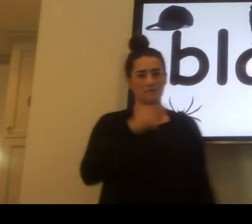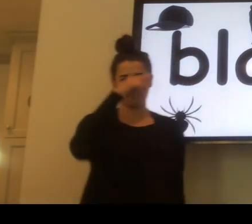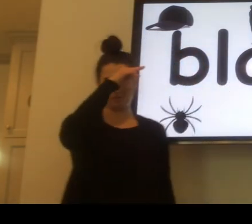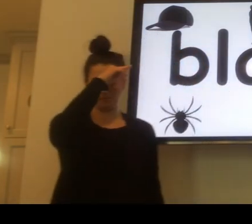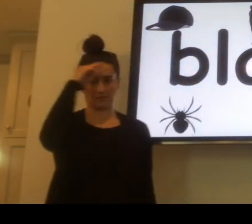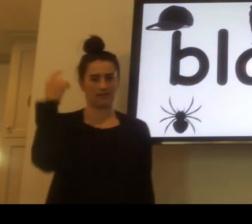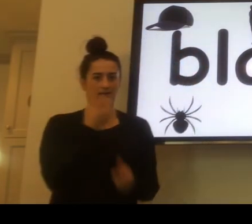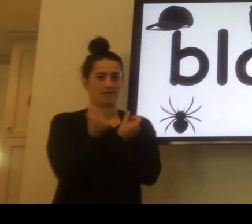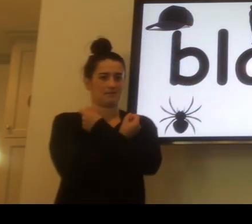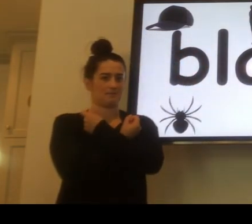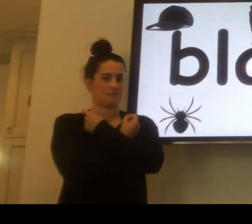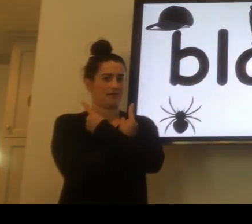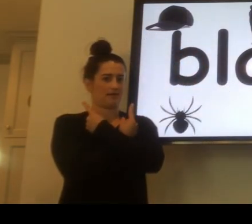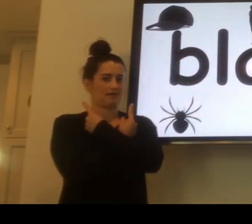A black bat.